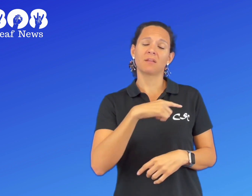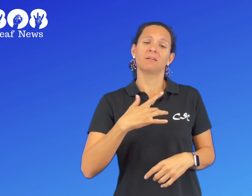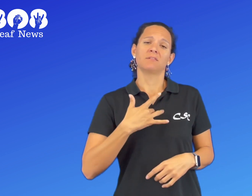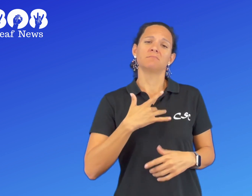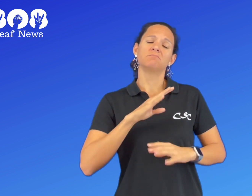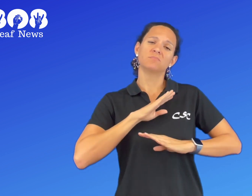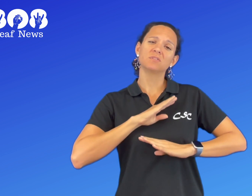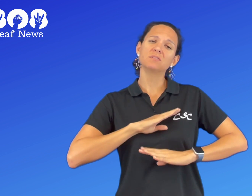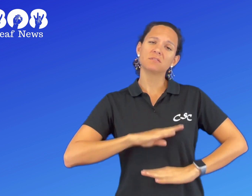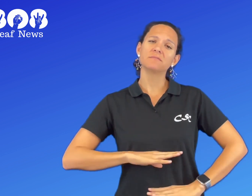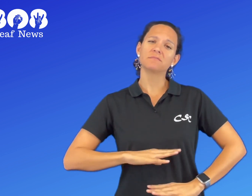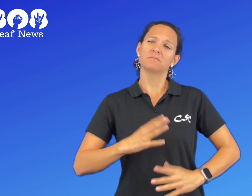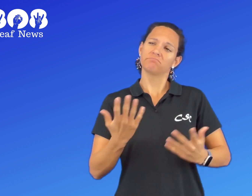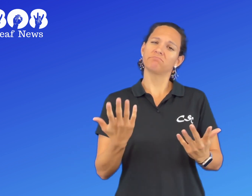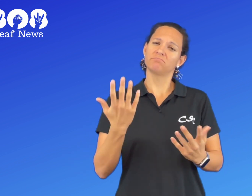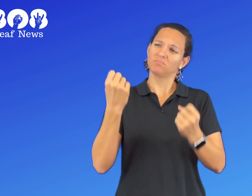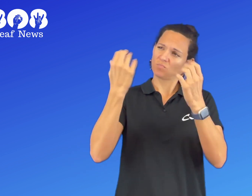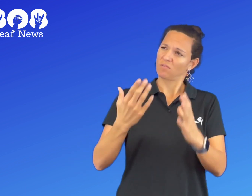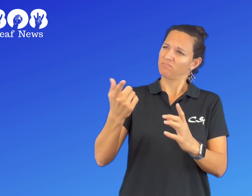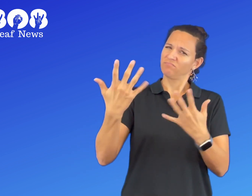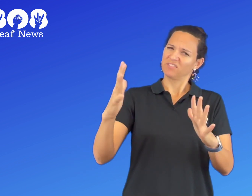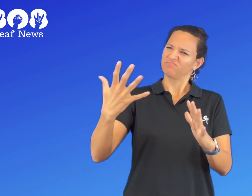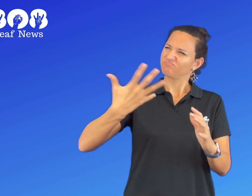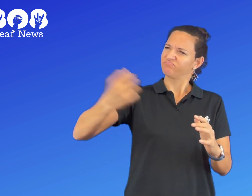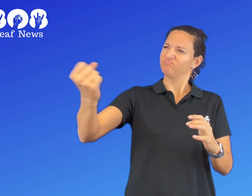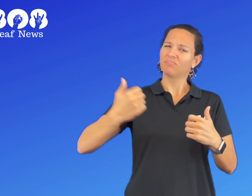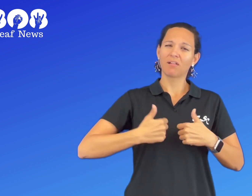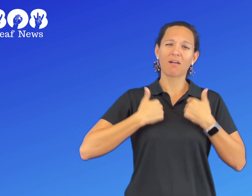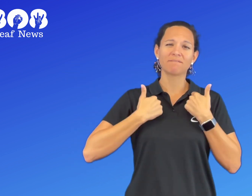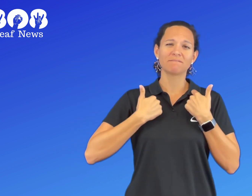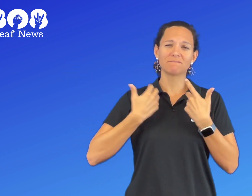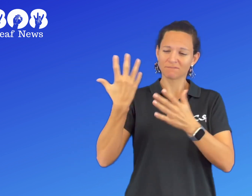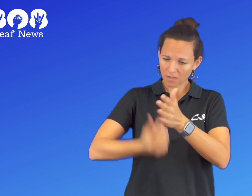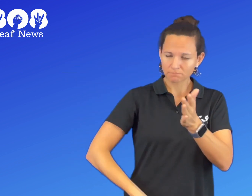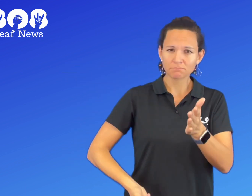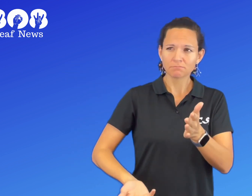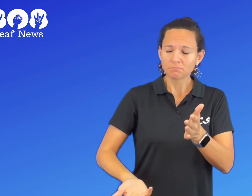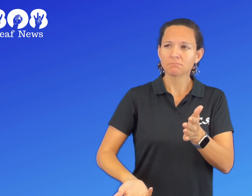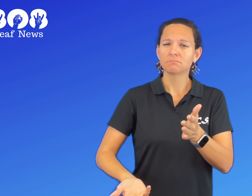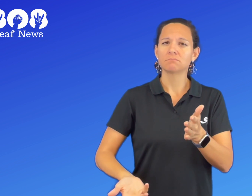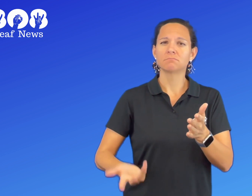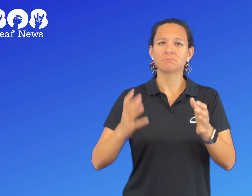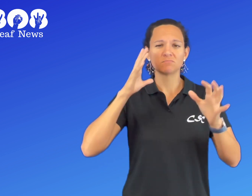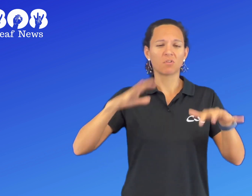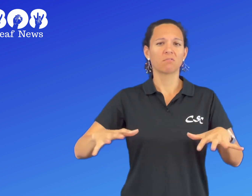family is relieved. Yes, the driver took her away from us. But we need to turn our